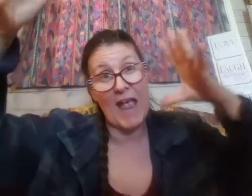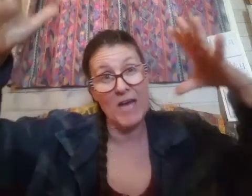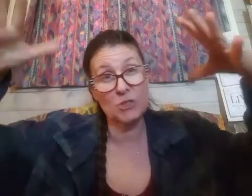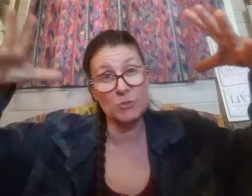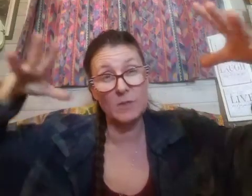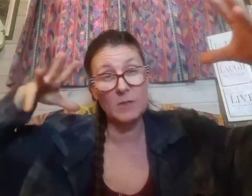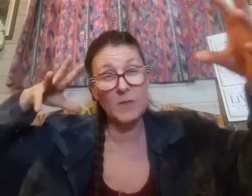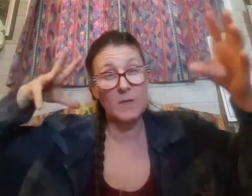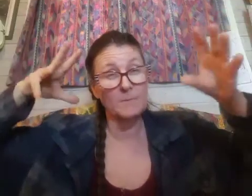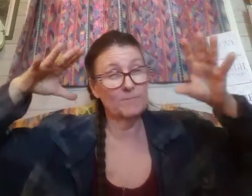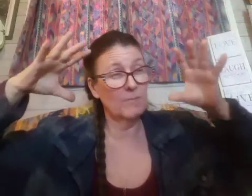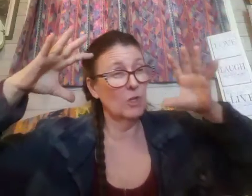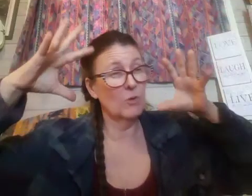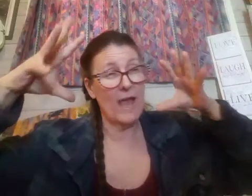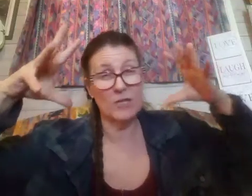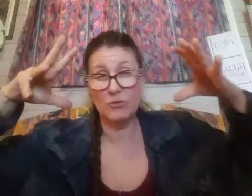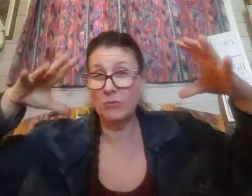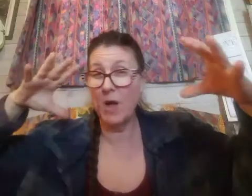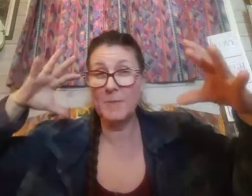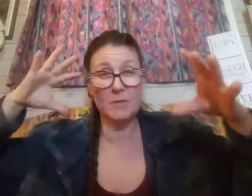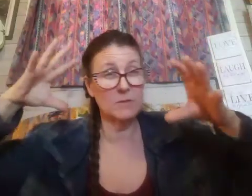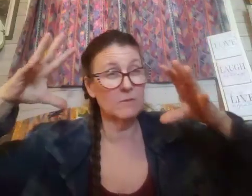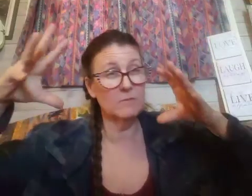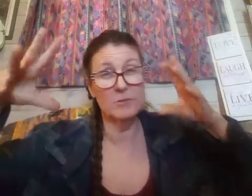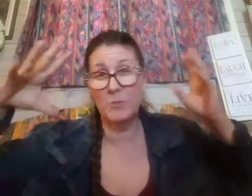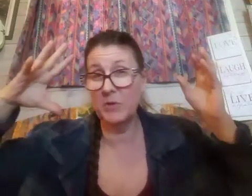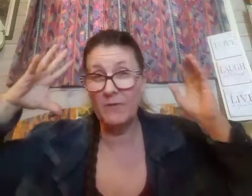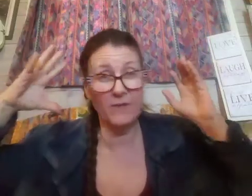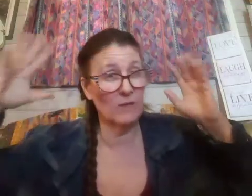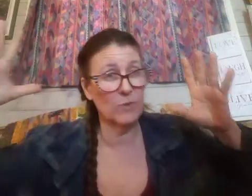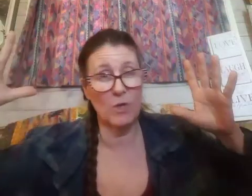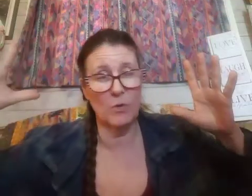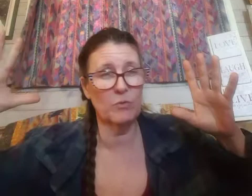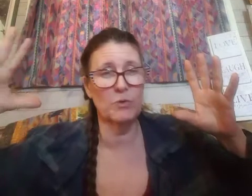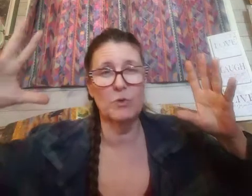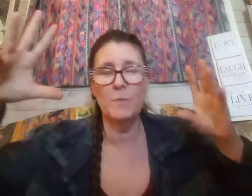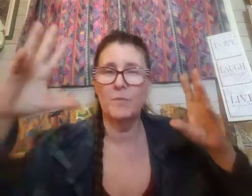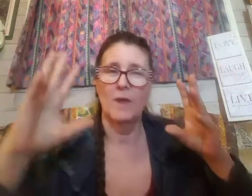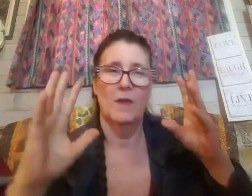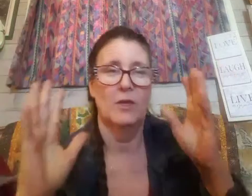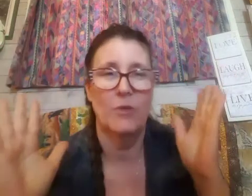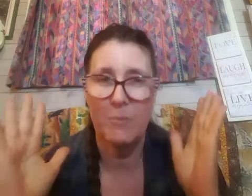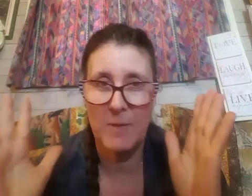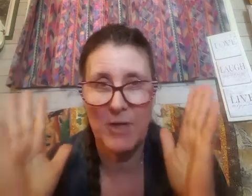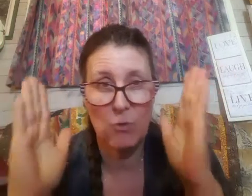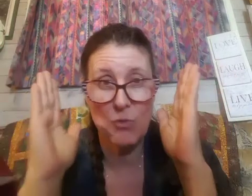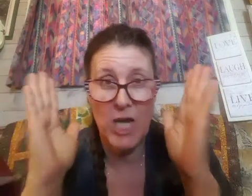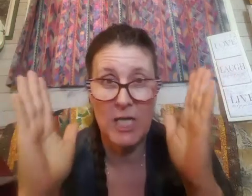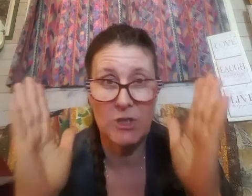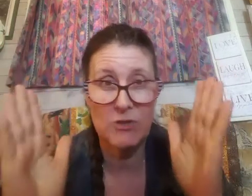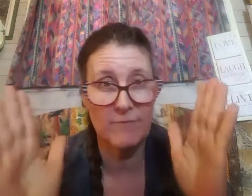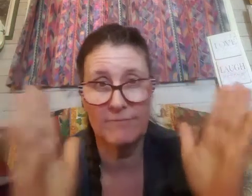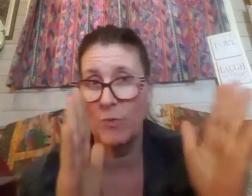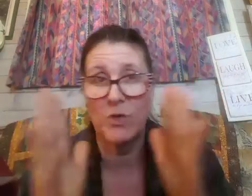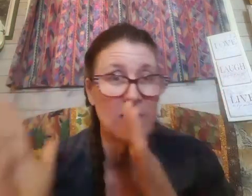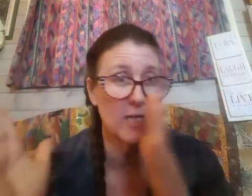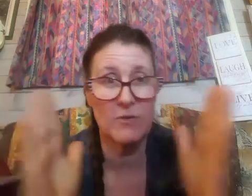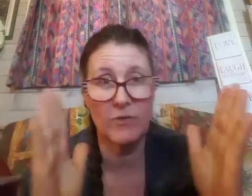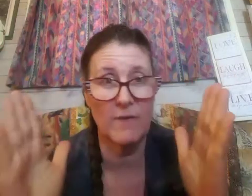actual you know astronomical debris field we go through you know there might be a range of 40 years give